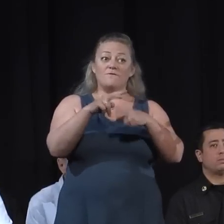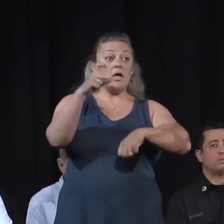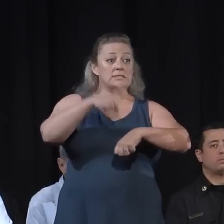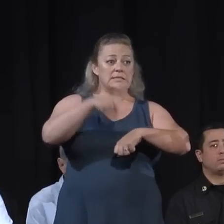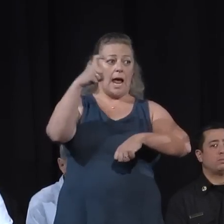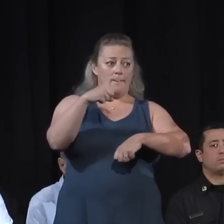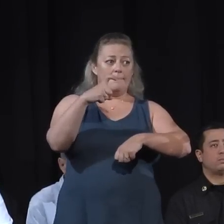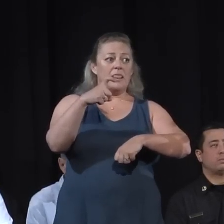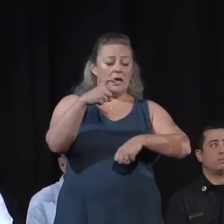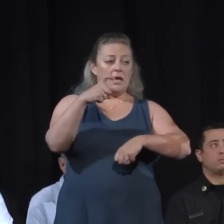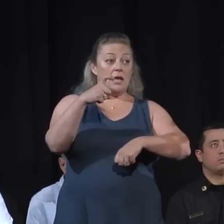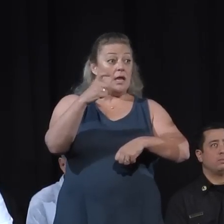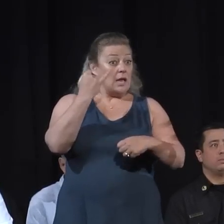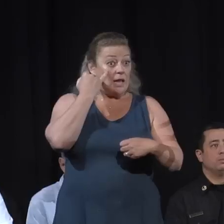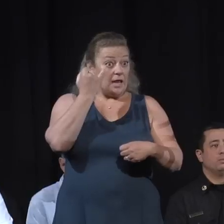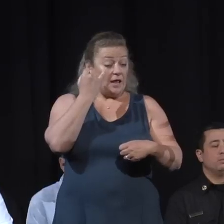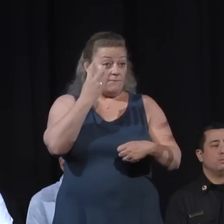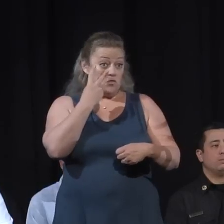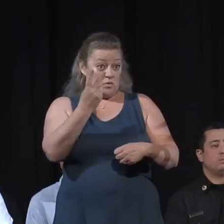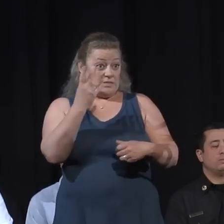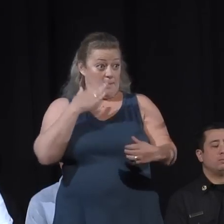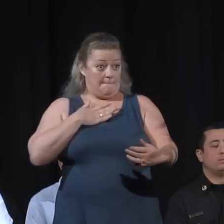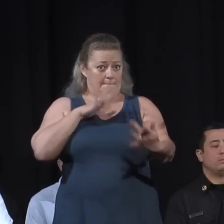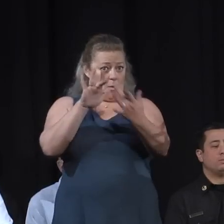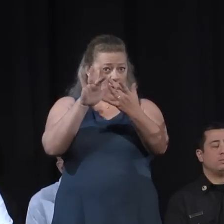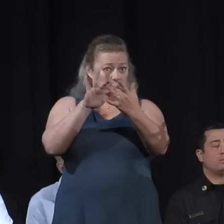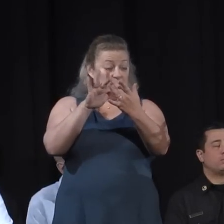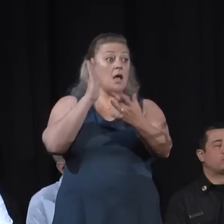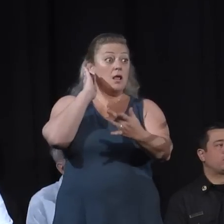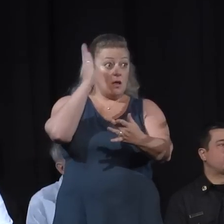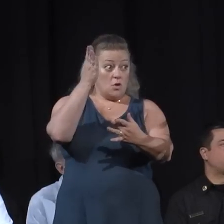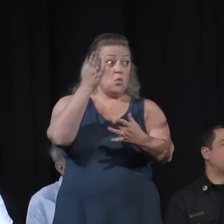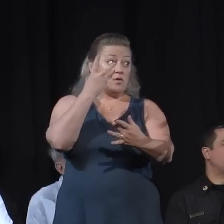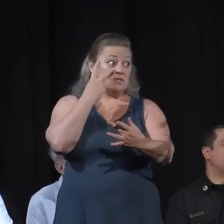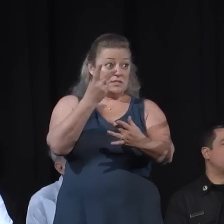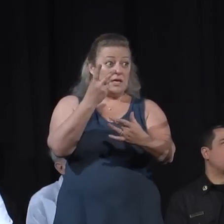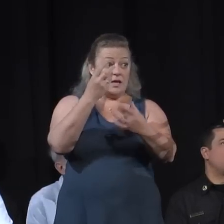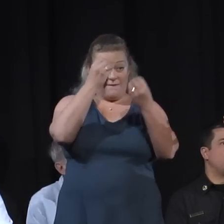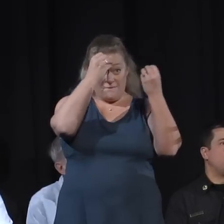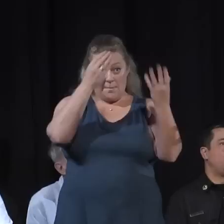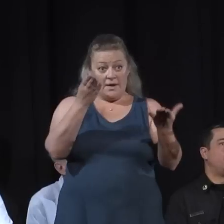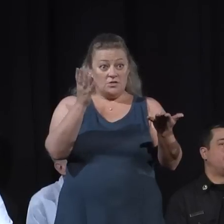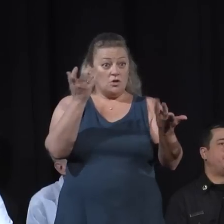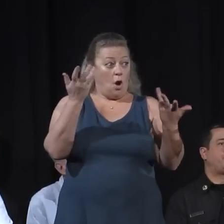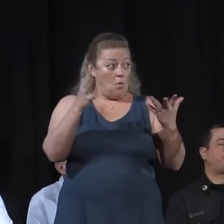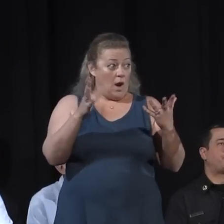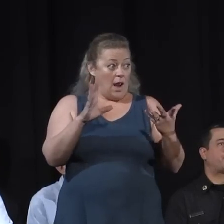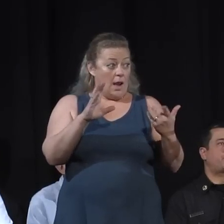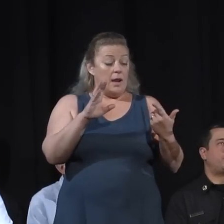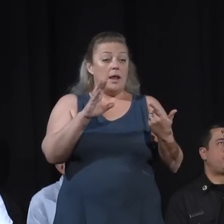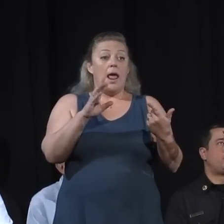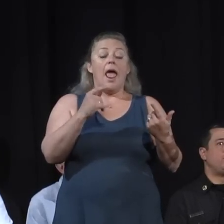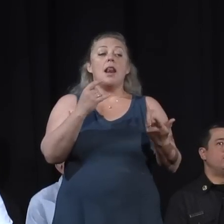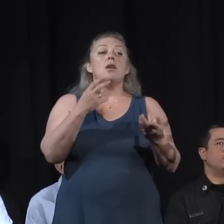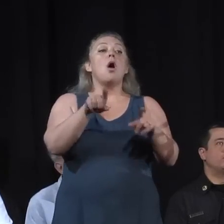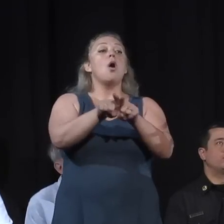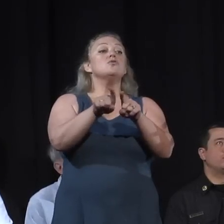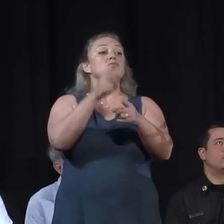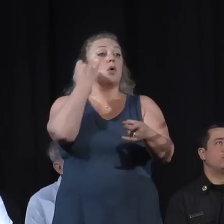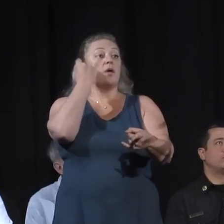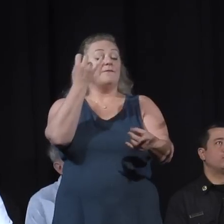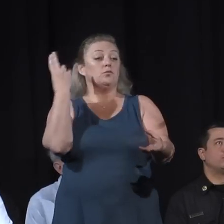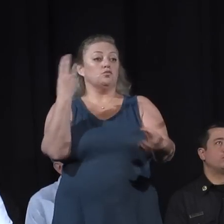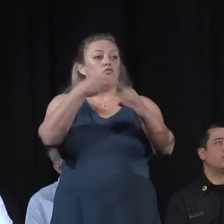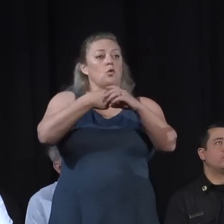website, there's already information there with regards to recovery. And also join my Facebook page. I'm updating